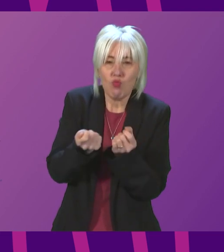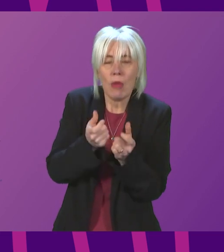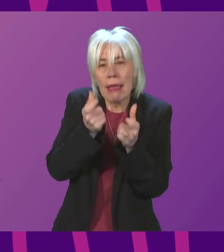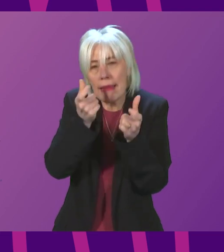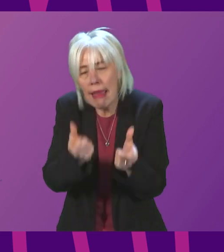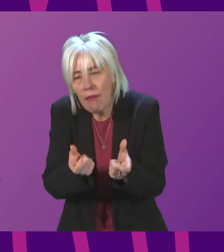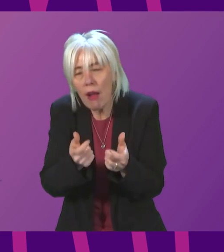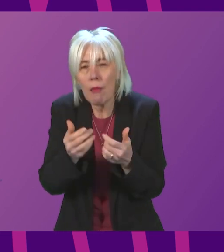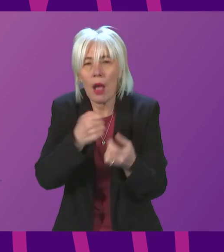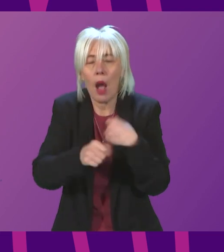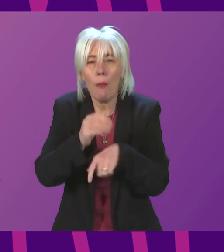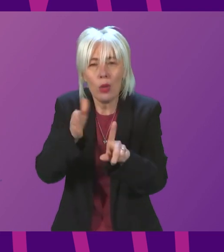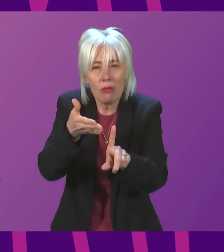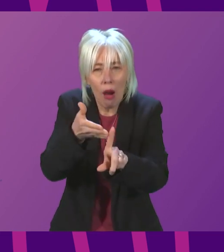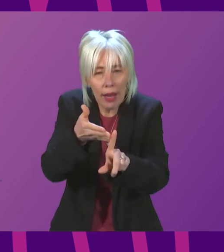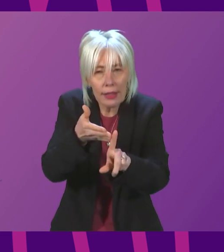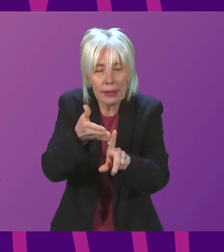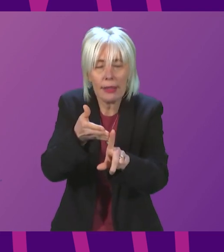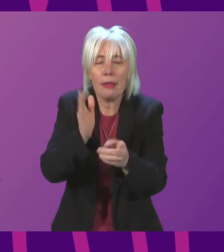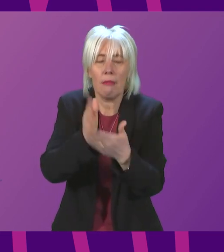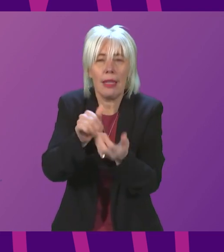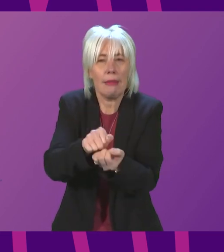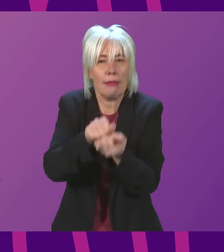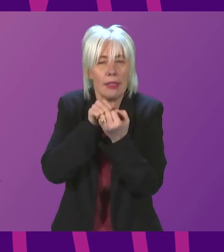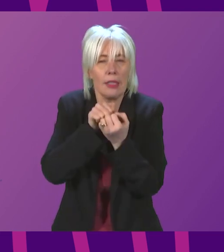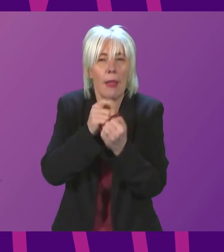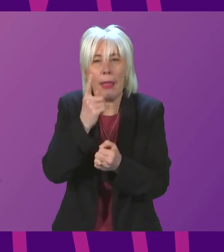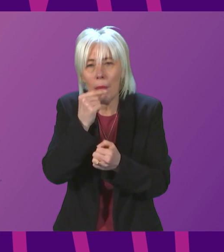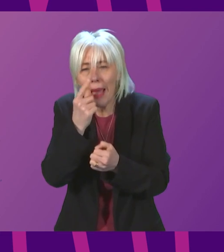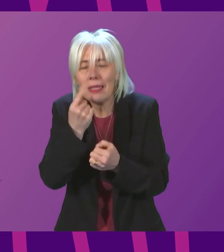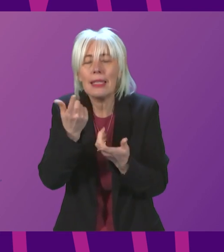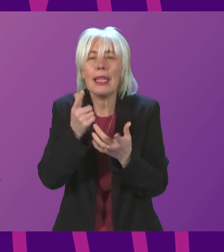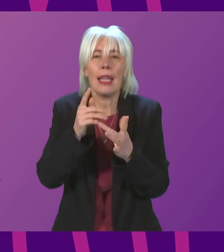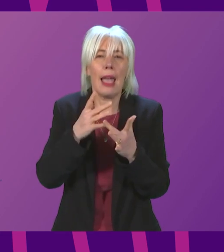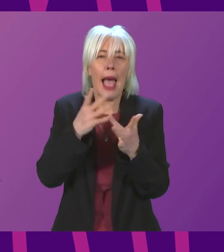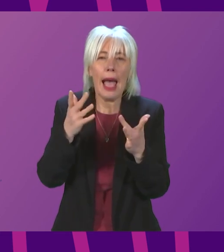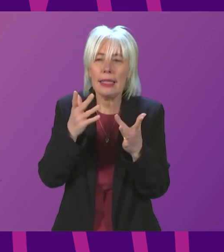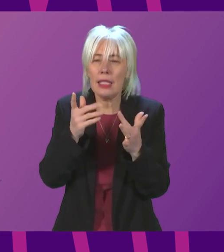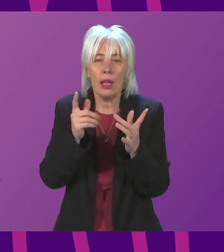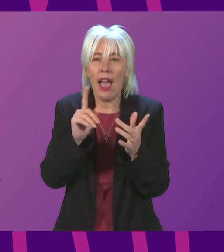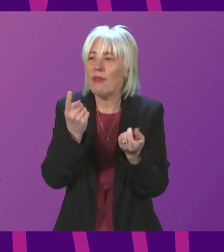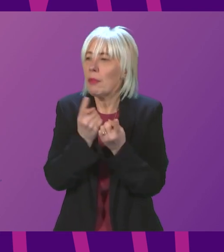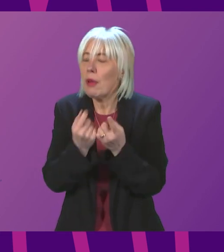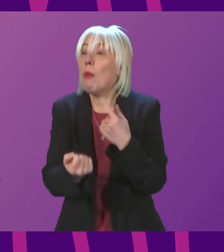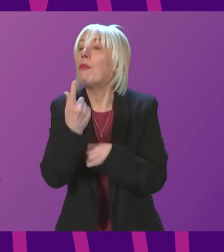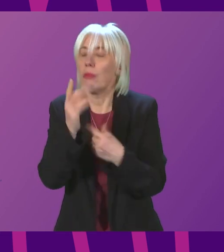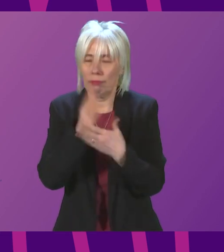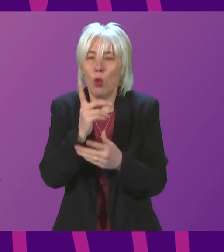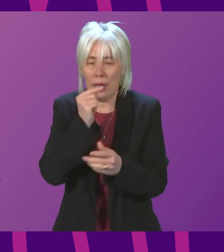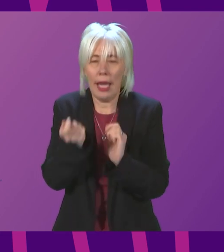to a more targeted system, but one that nevertheless retains the capacity and the contingency that we may need in the future.